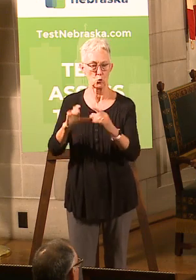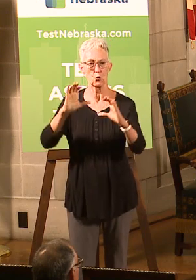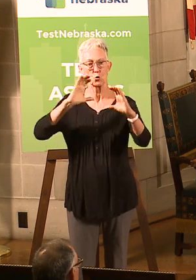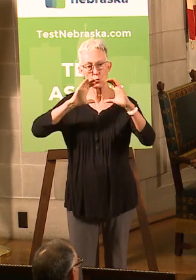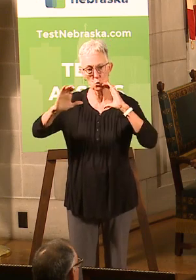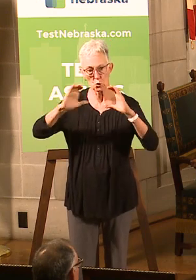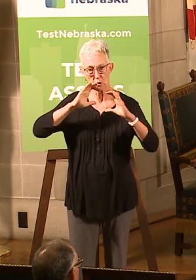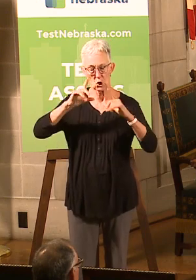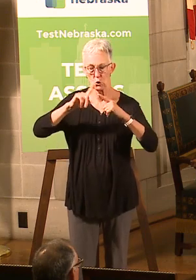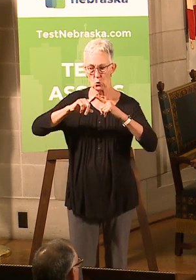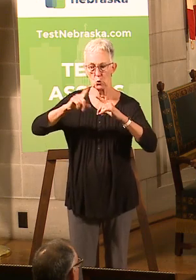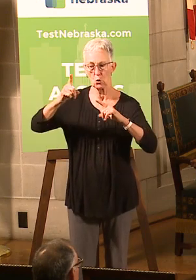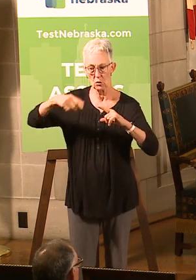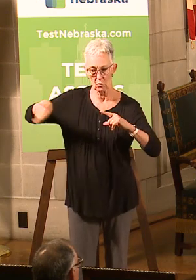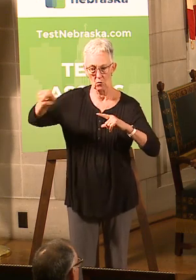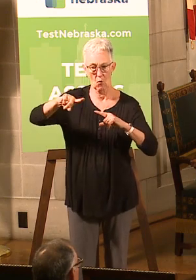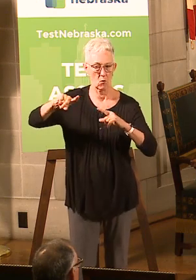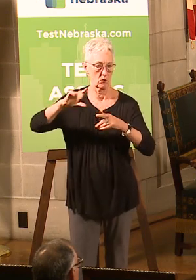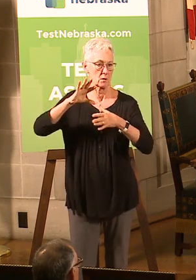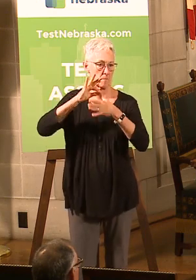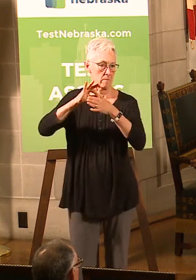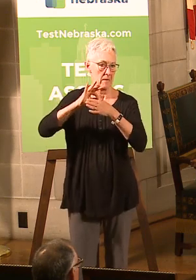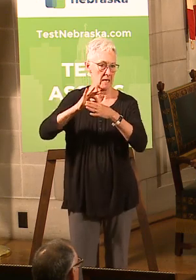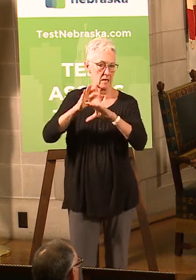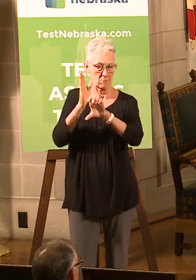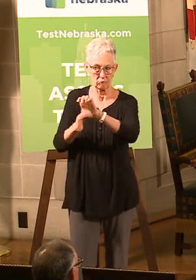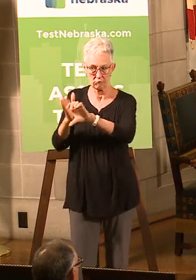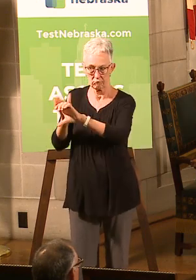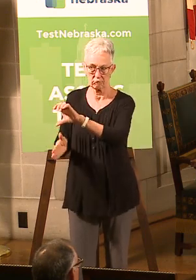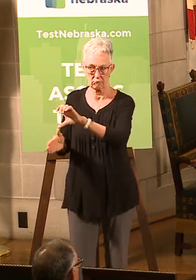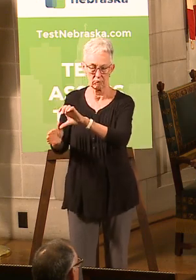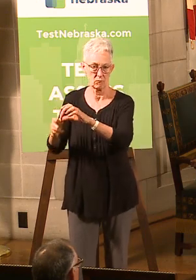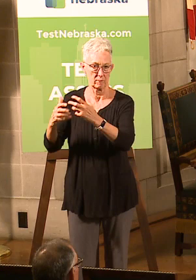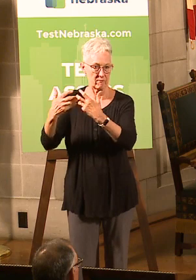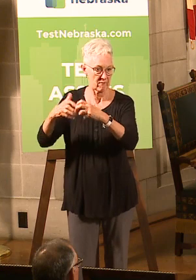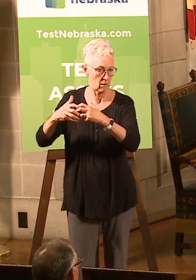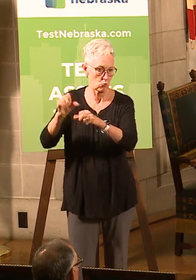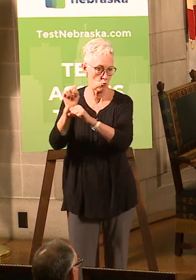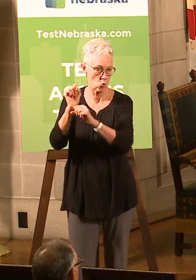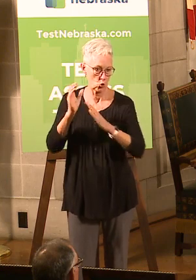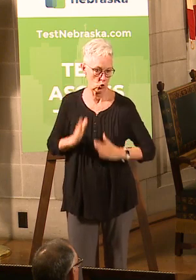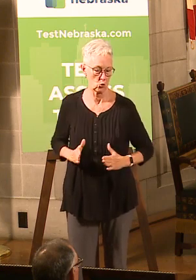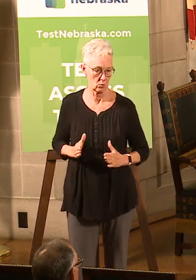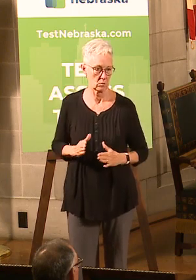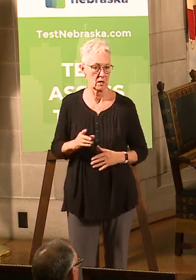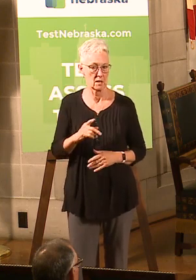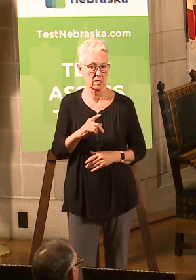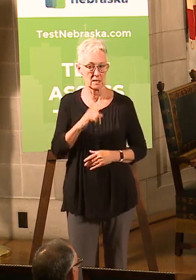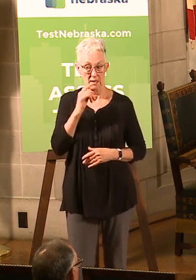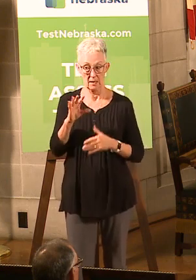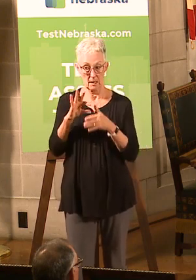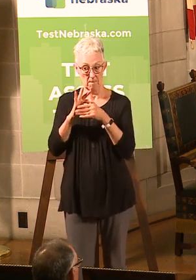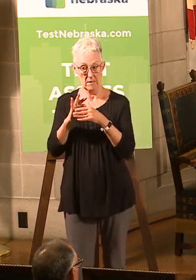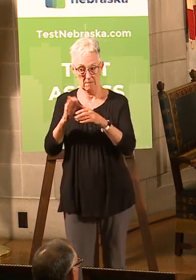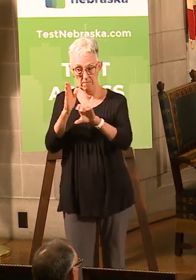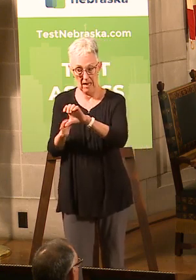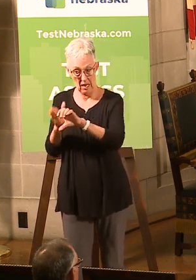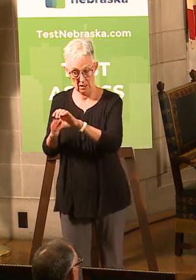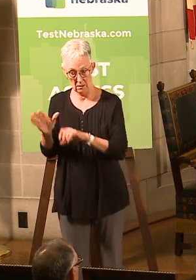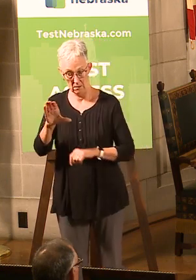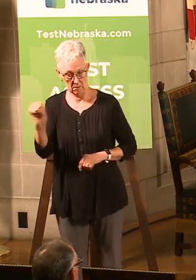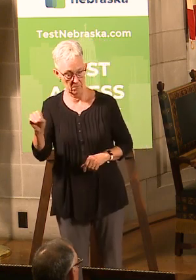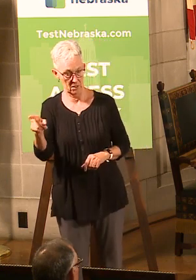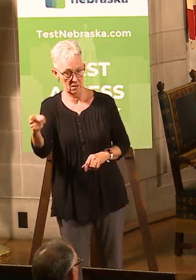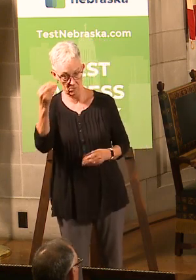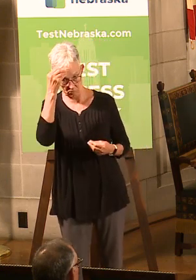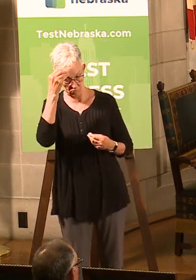from talking to the food processors is that they are all taking these steps with regard to social distancing. And perhaps, again, that's why I was saying part of